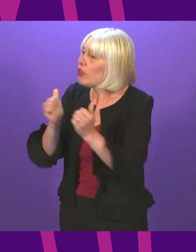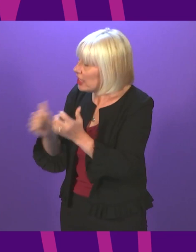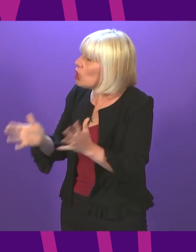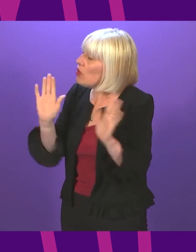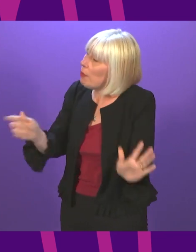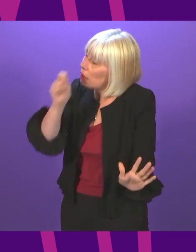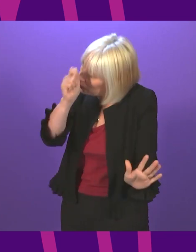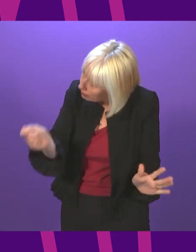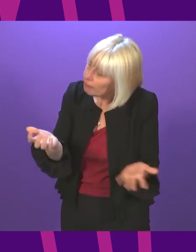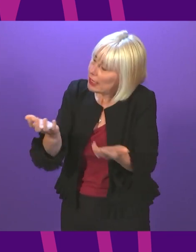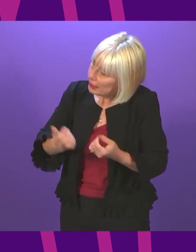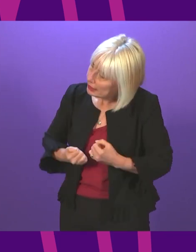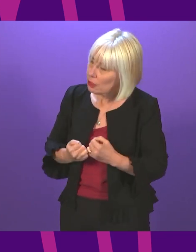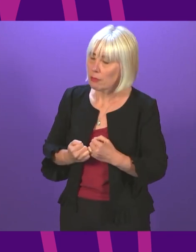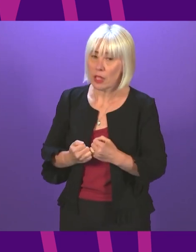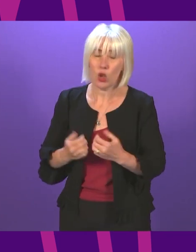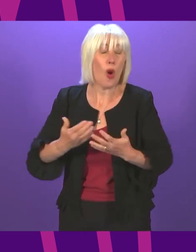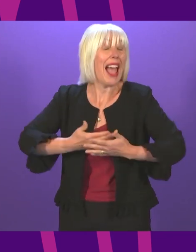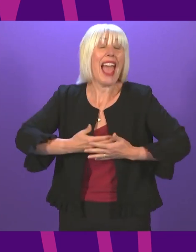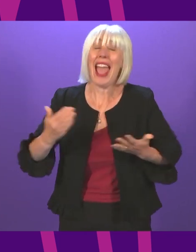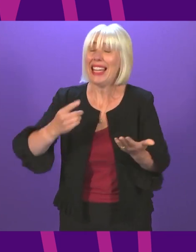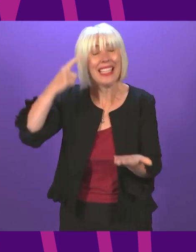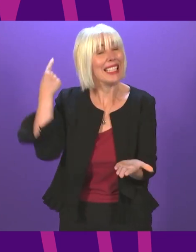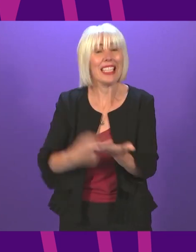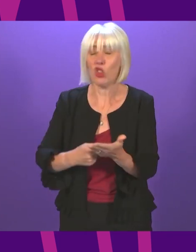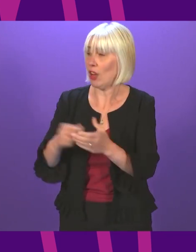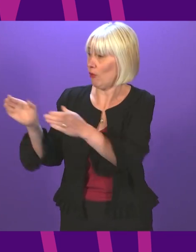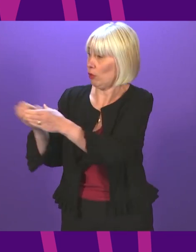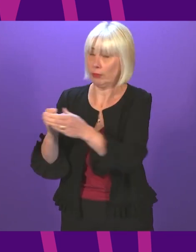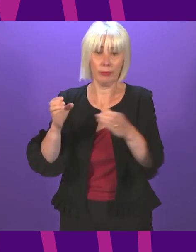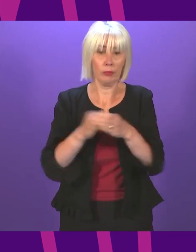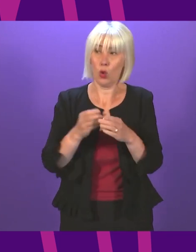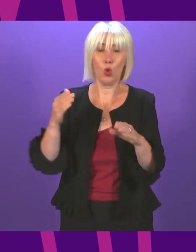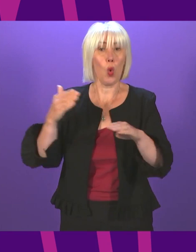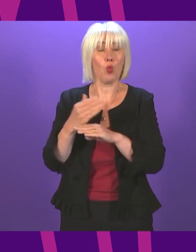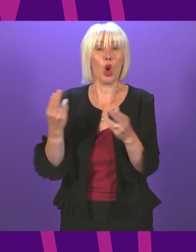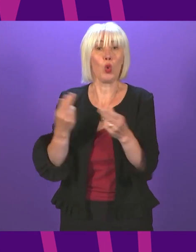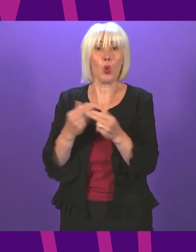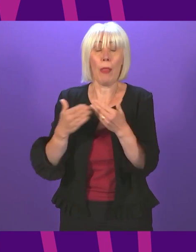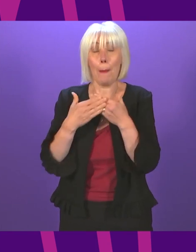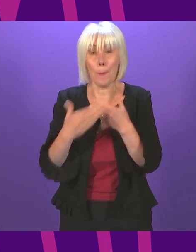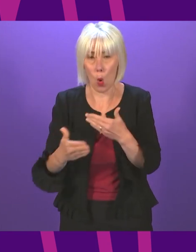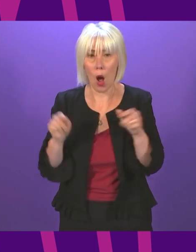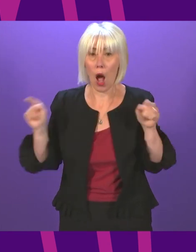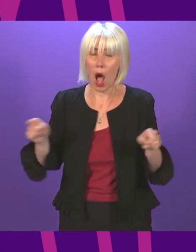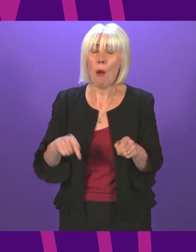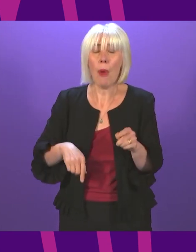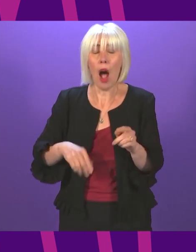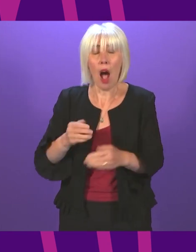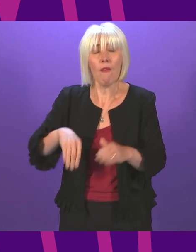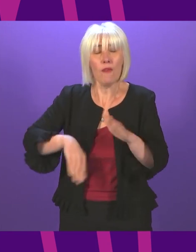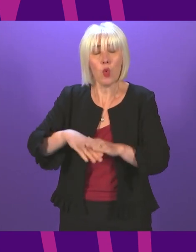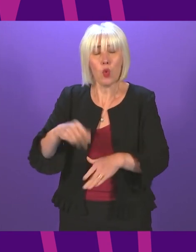all of the risks inherent in any decision of two parties to cooperate more closely and with a full appreciation of the compromise